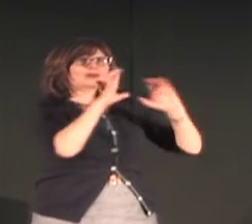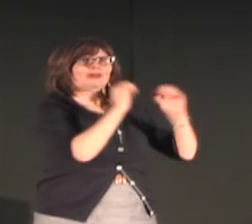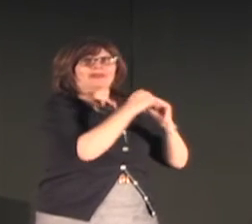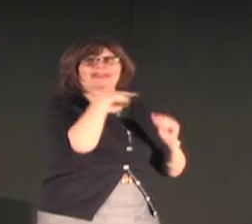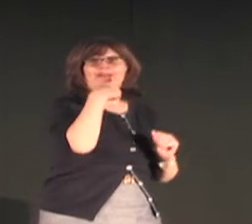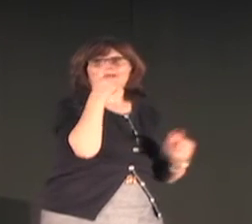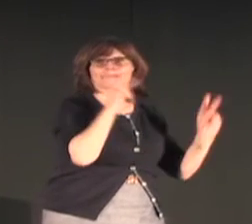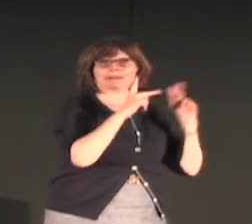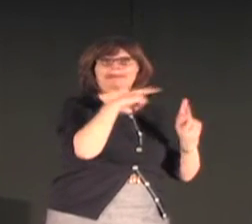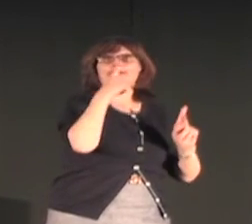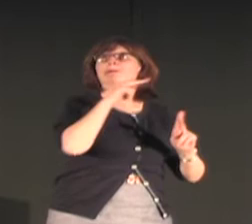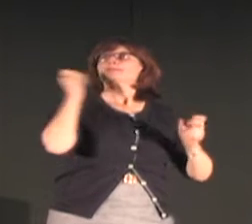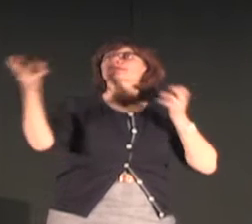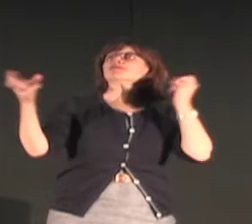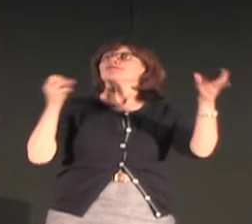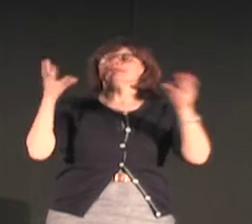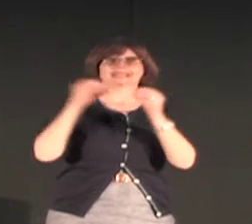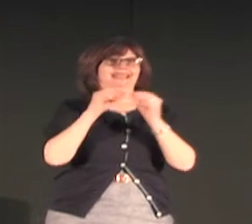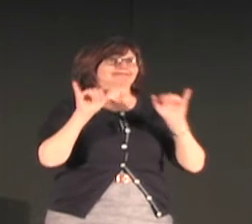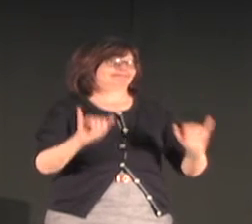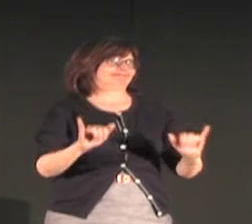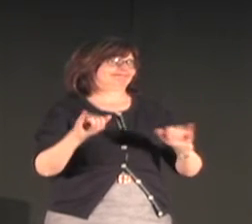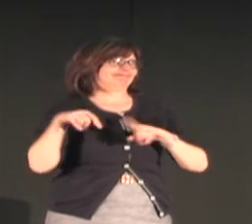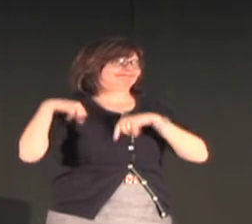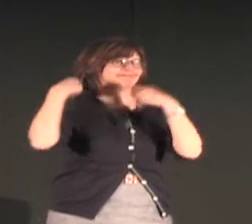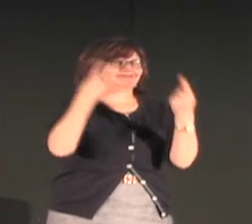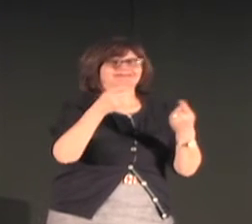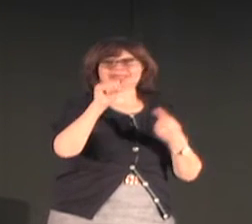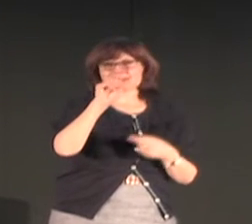versus the deaf people which is quite the reverse of what we usually think of